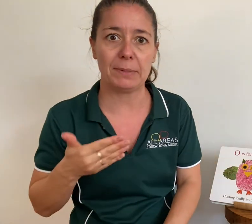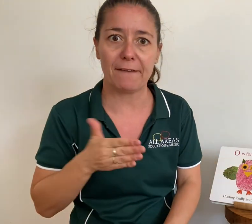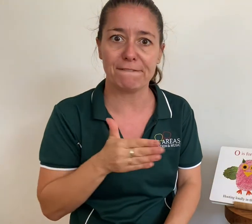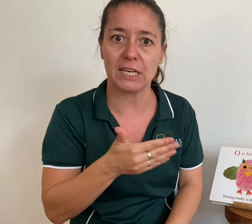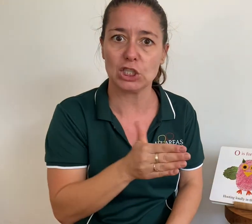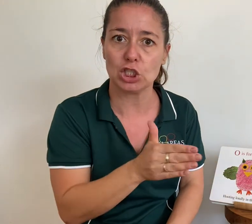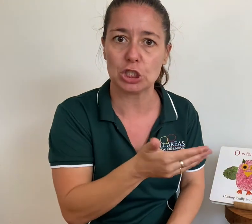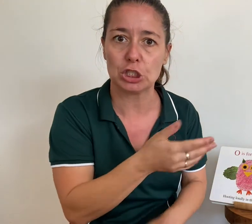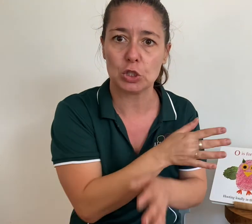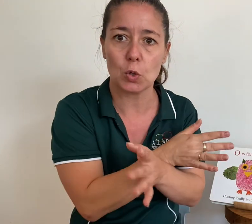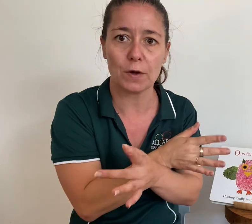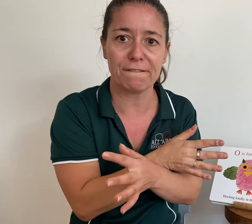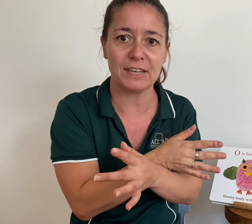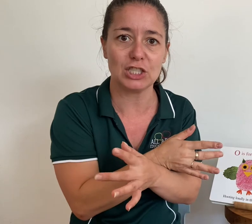a fish. Maybe a fish.